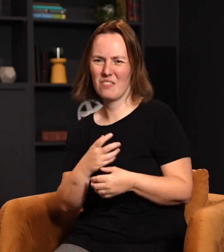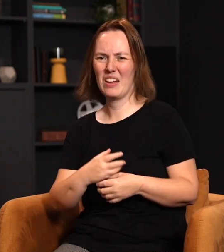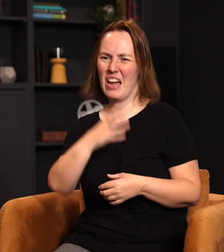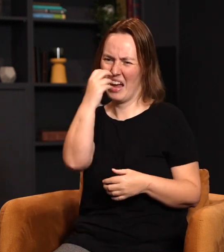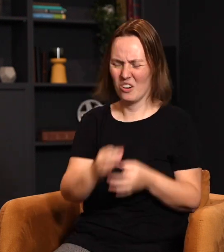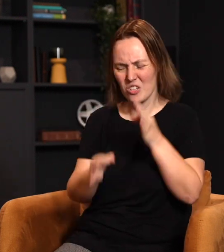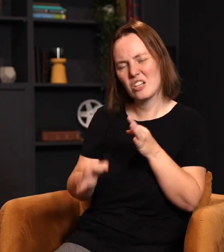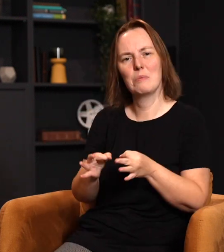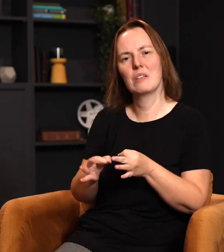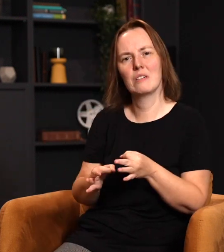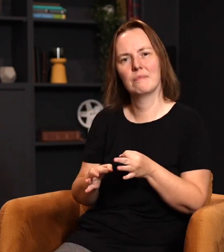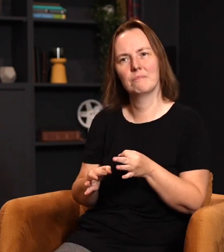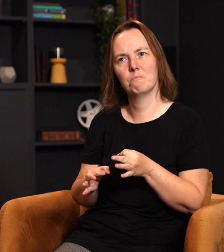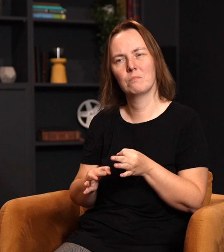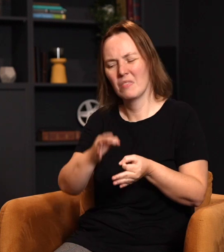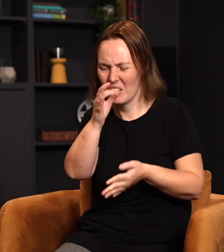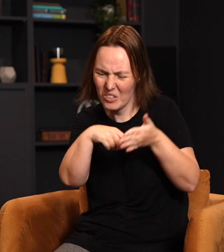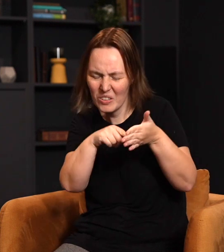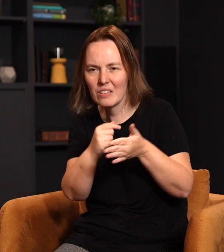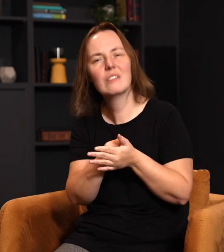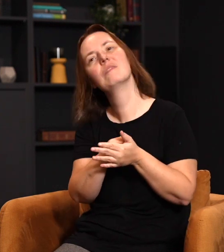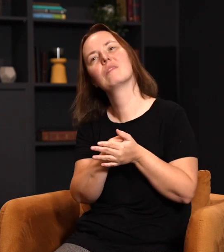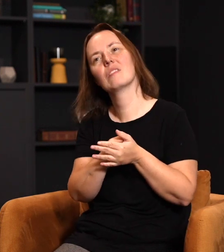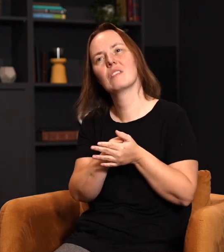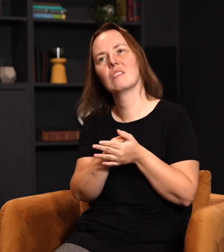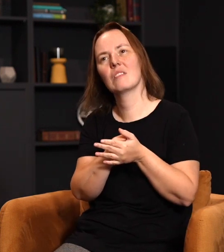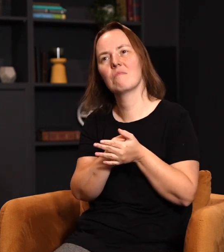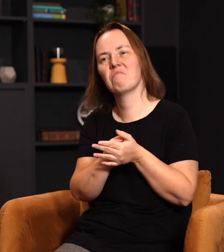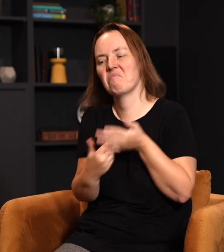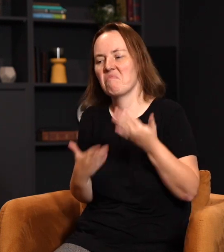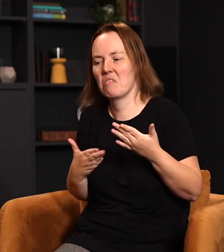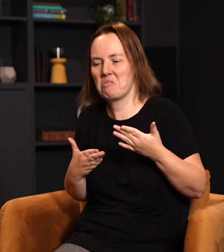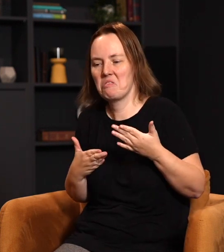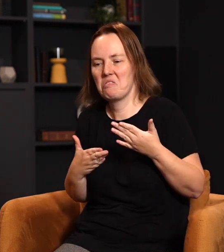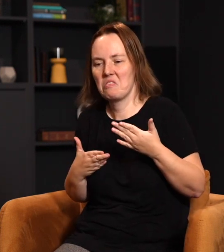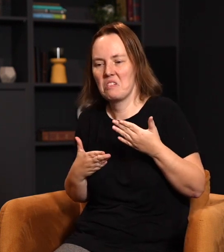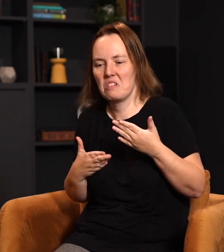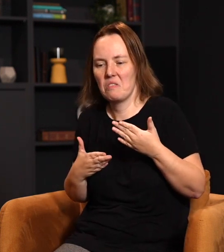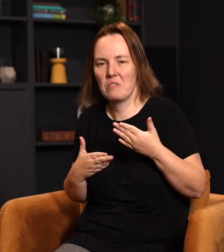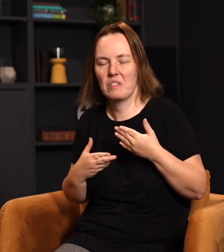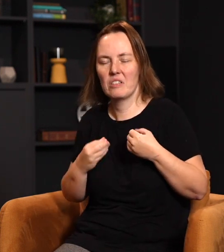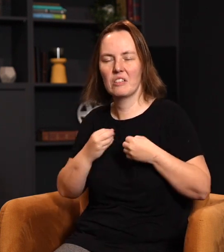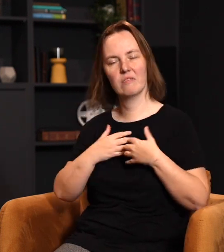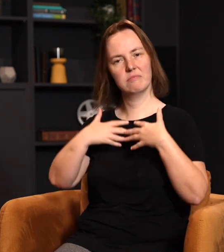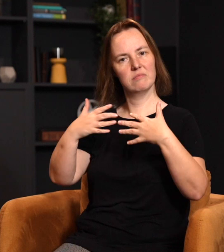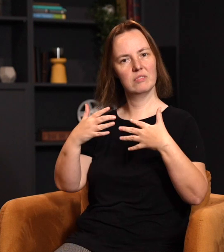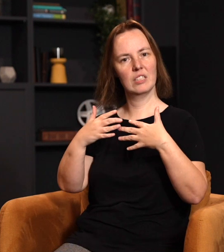of judgment, when we speak, you know, just something critical, whatever, we may have got it off our chest, but we just feel like we've just, blah, on somebody